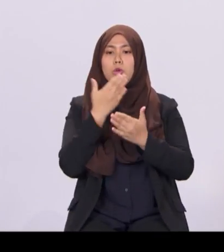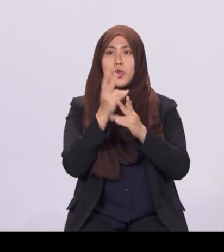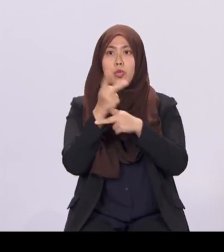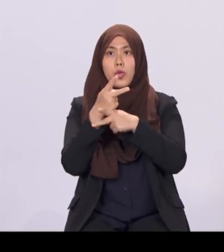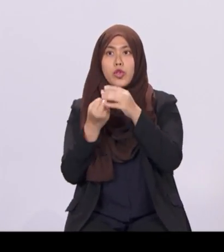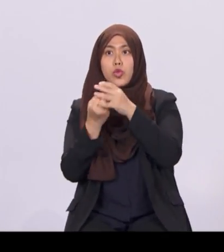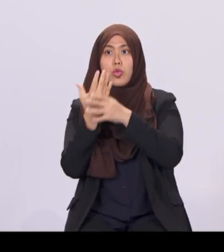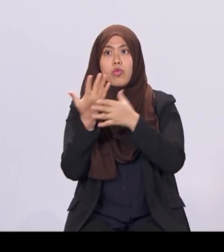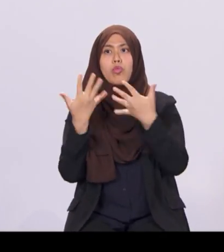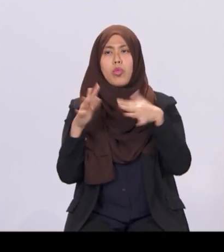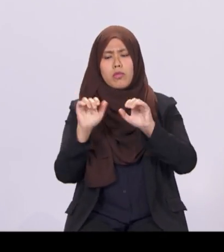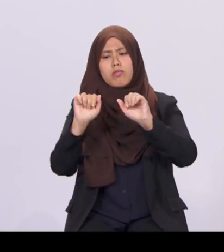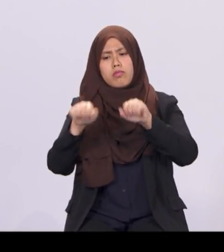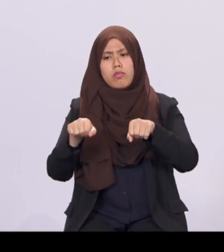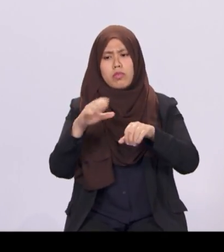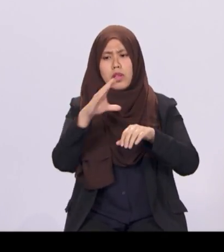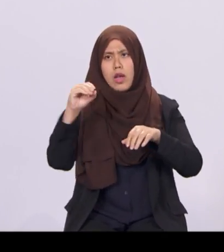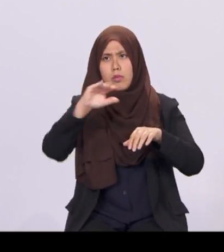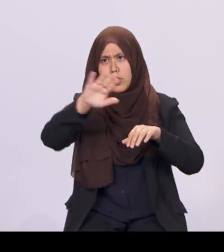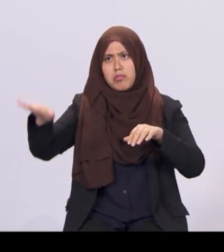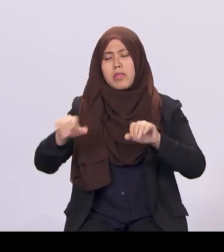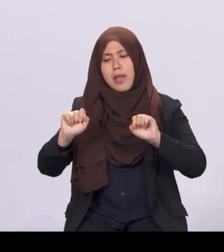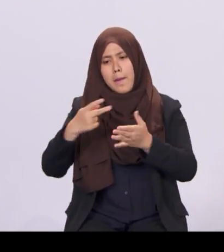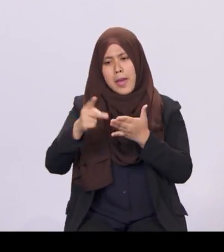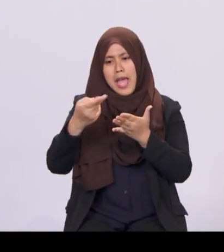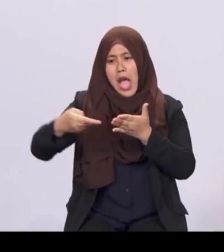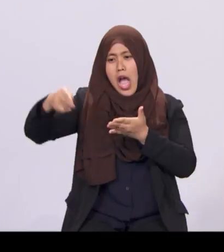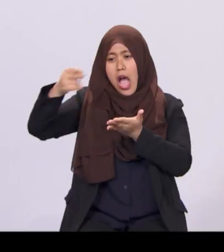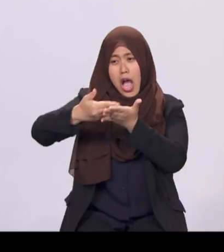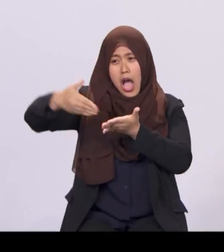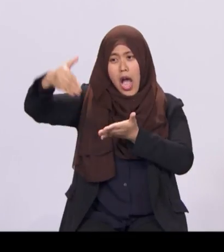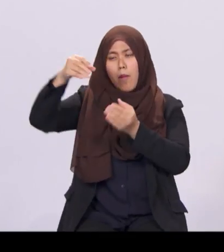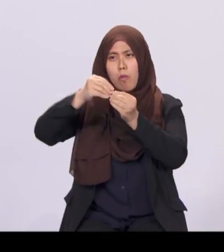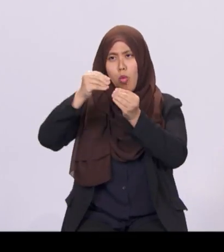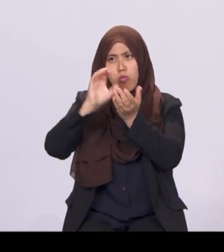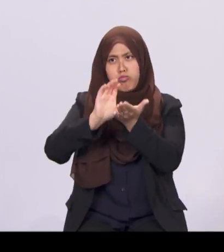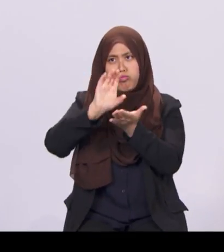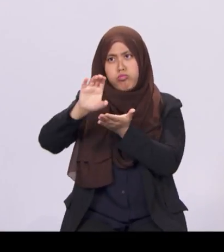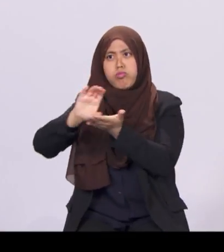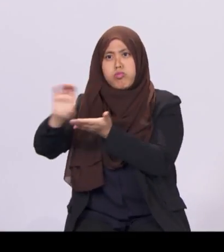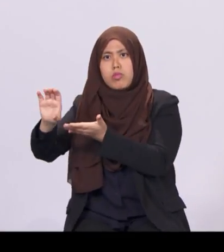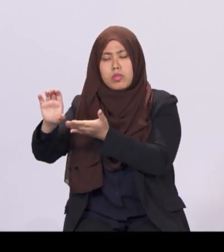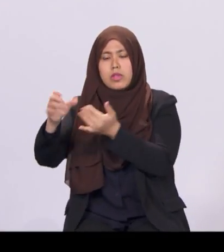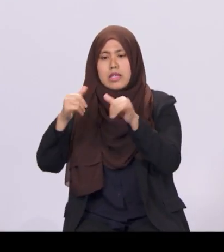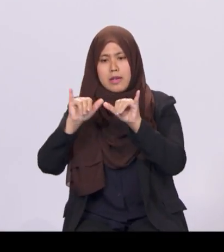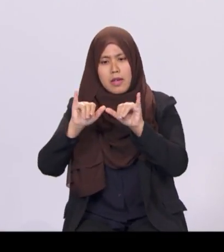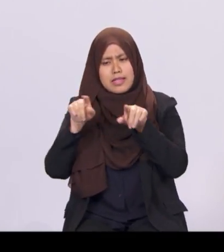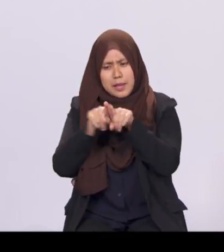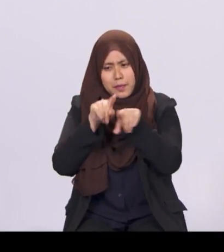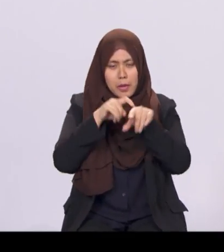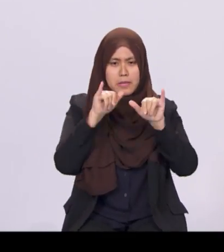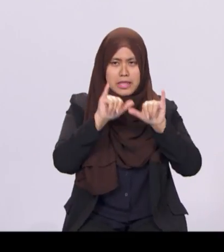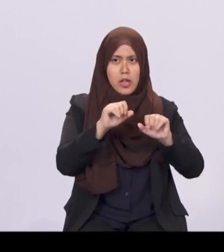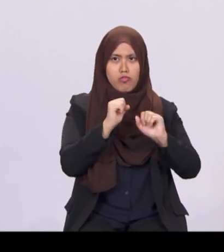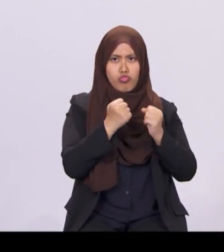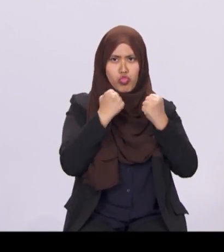firms to pay higher wages whilst staying competitive. Real median income for Singapore citizens